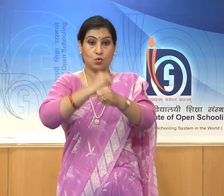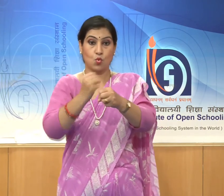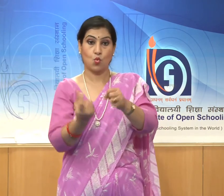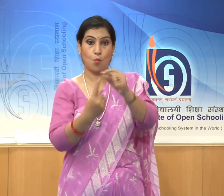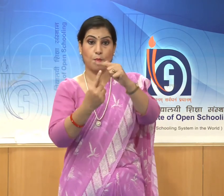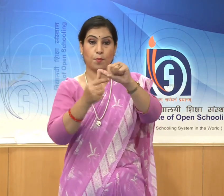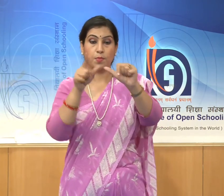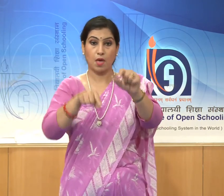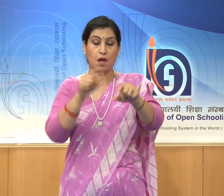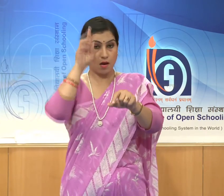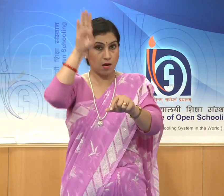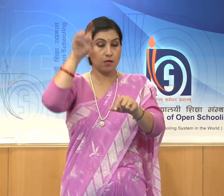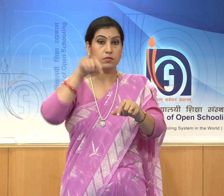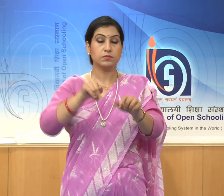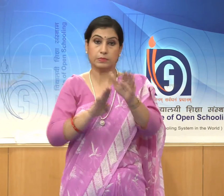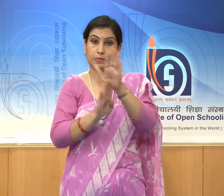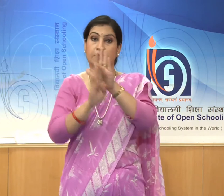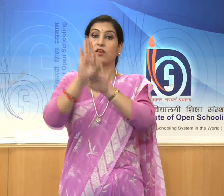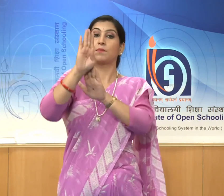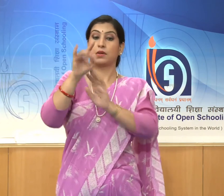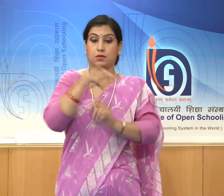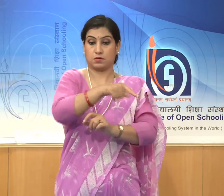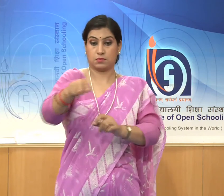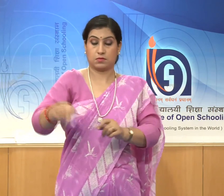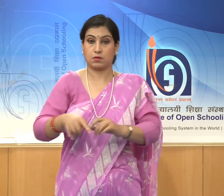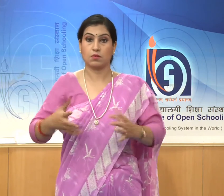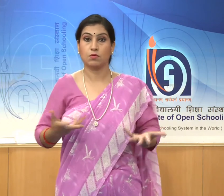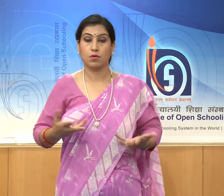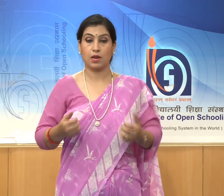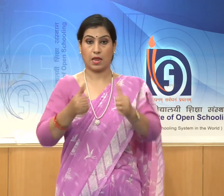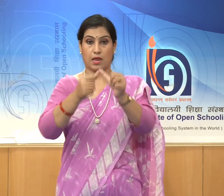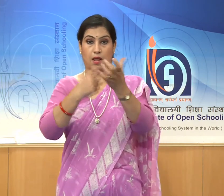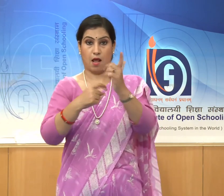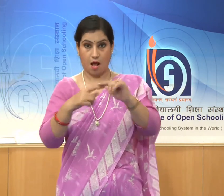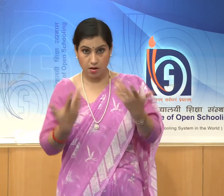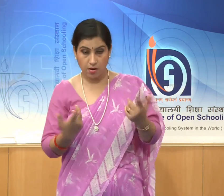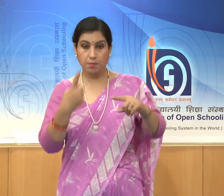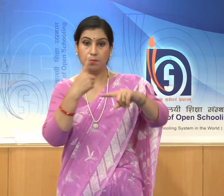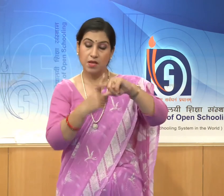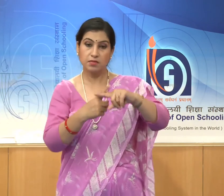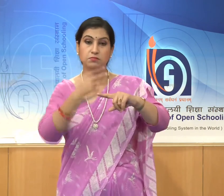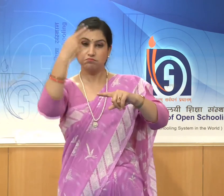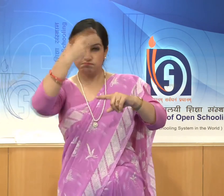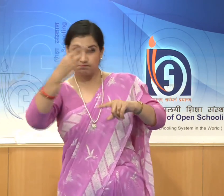the development in the field of art and architecture